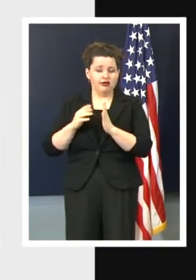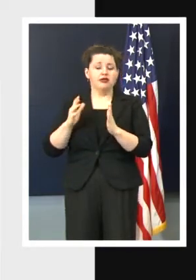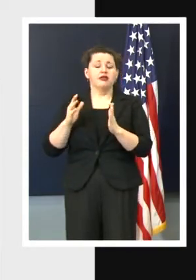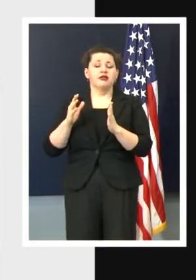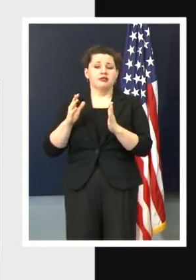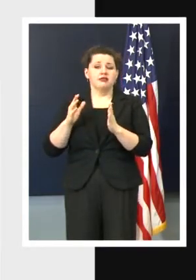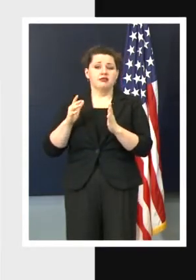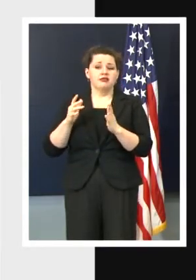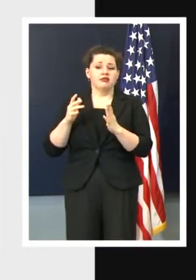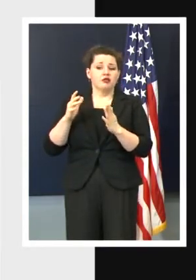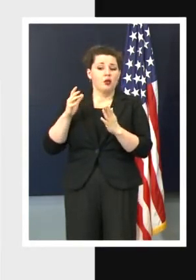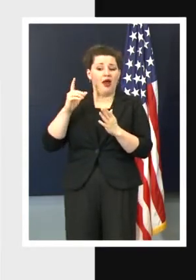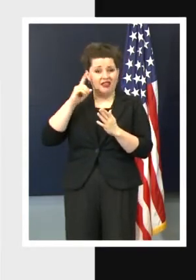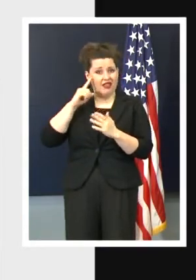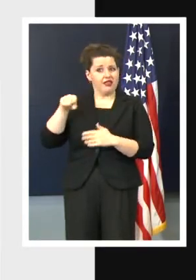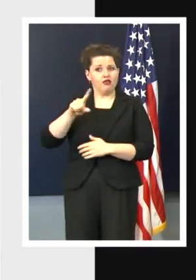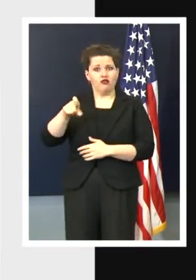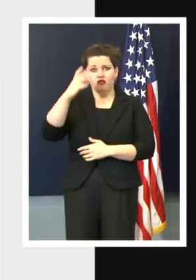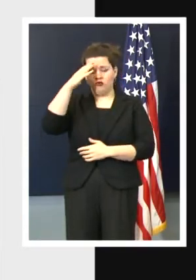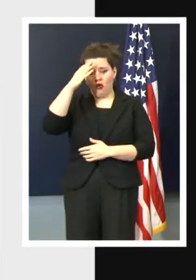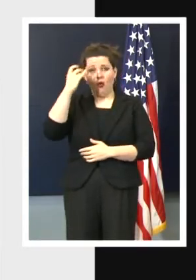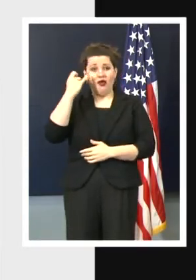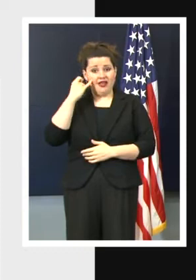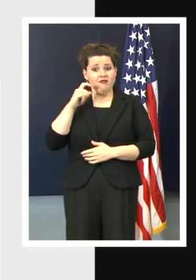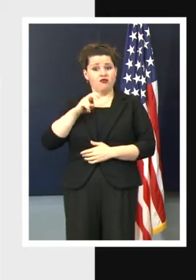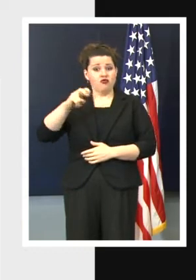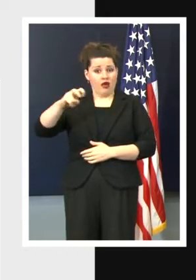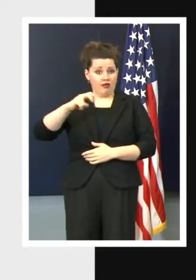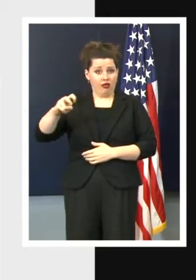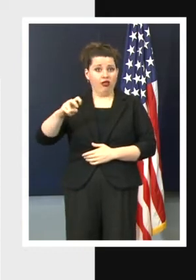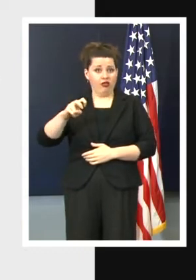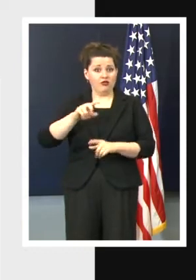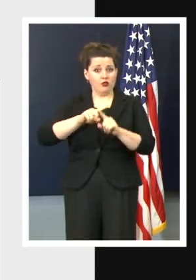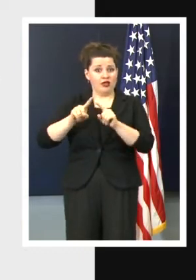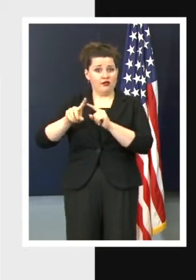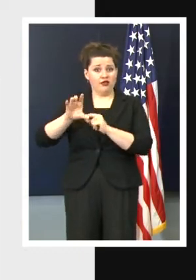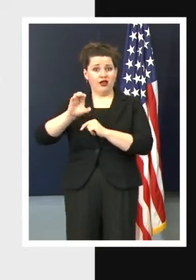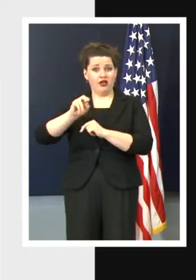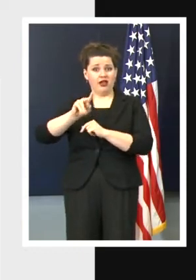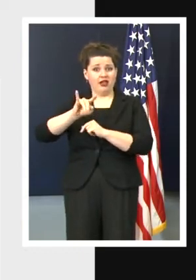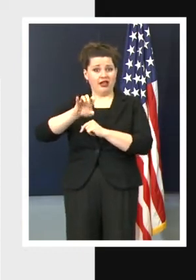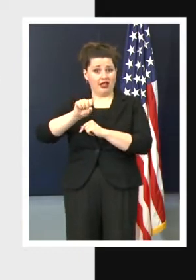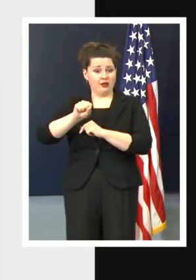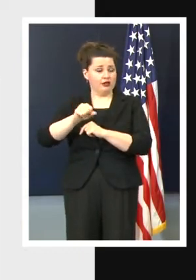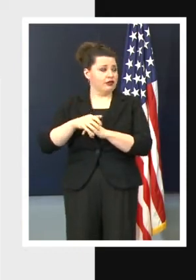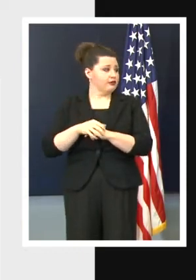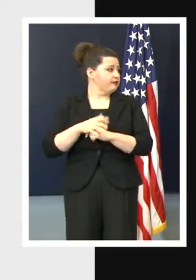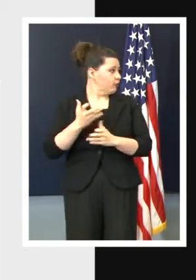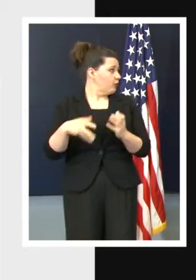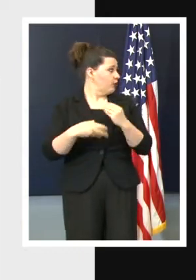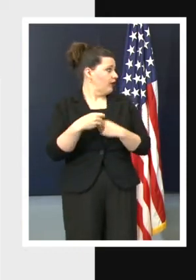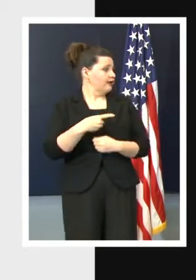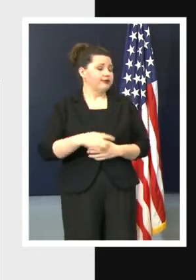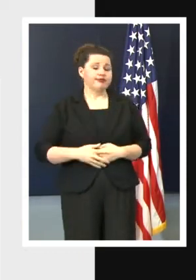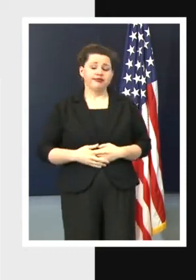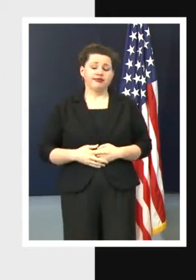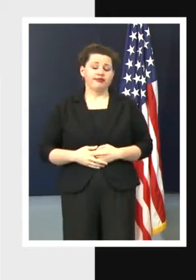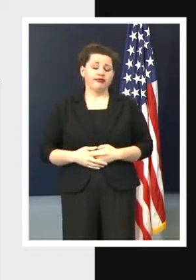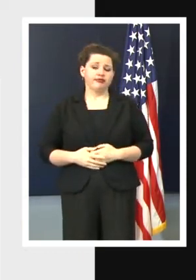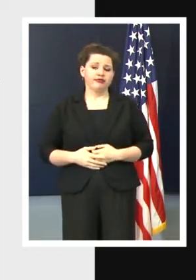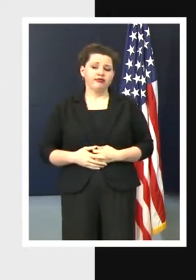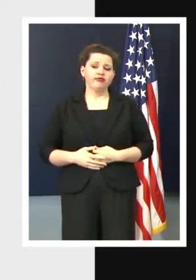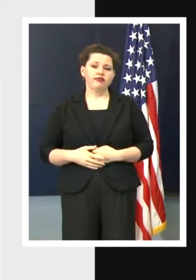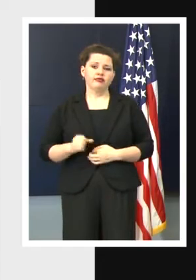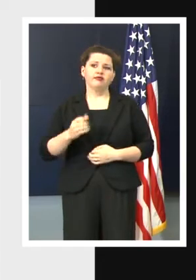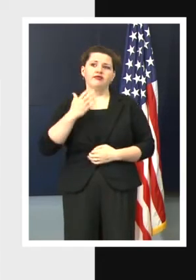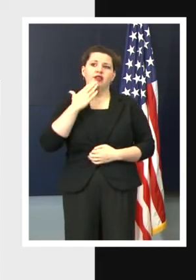you know, I think that they should be mindful of that if you're going to be traveling across counties. Do you have anything to add to that, Caitlin? Yeah, thank